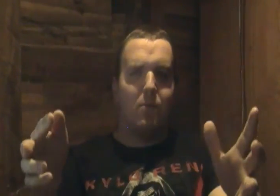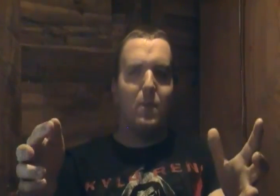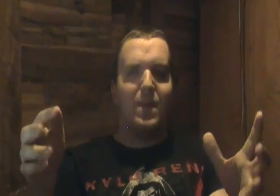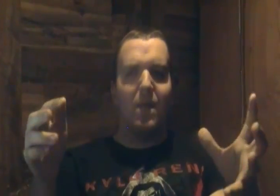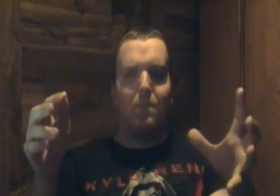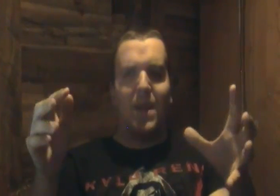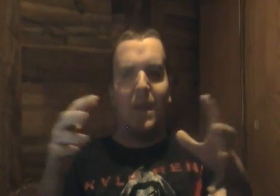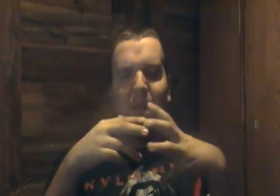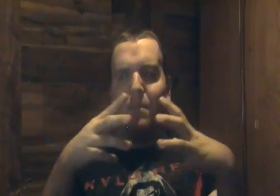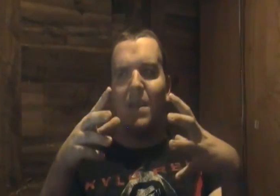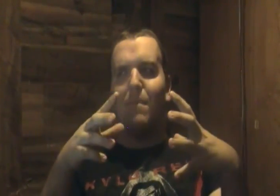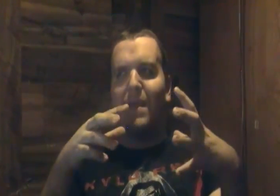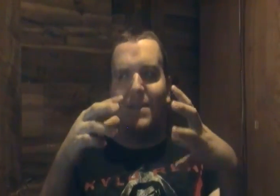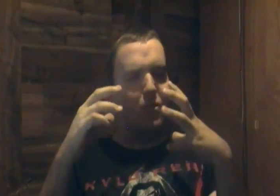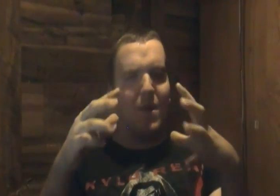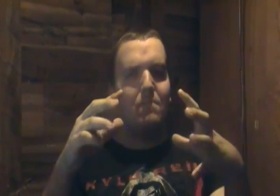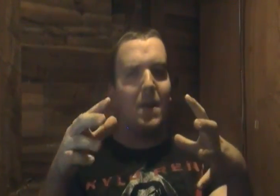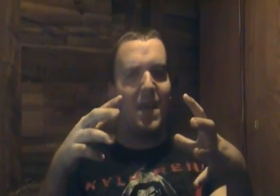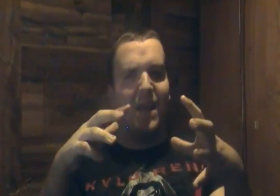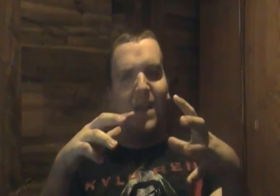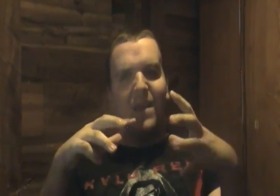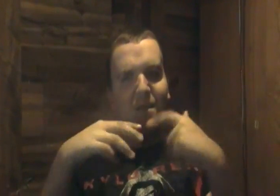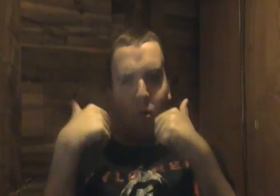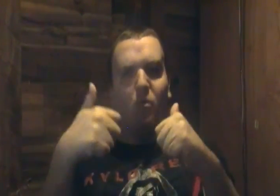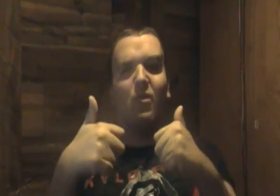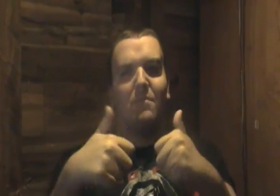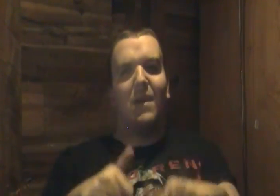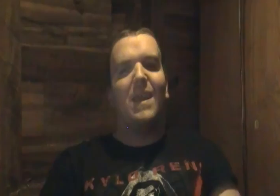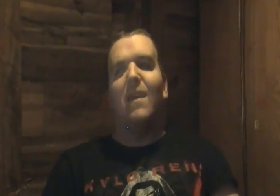this movie they're being accompanied by this green monkey cool green monkey